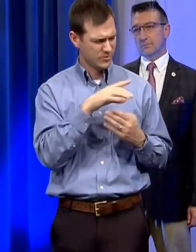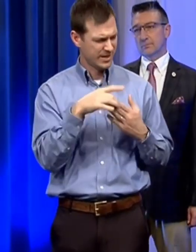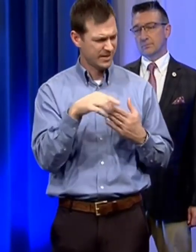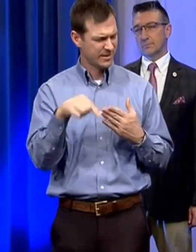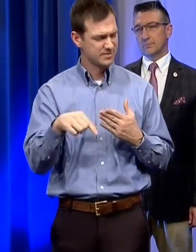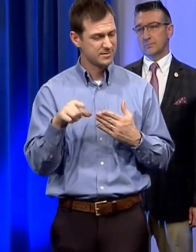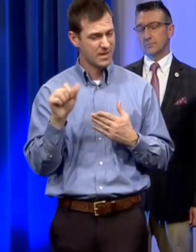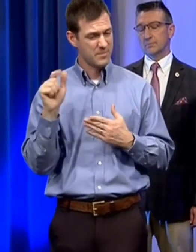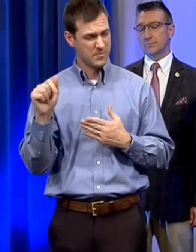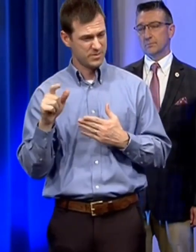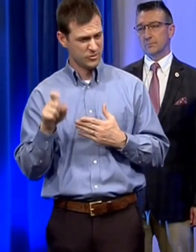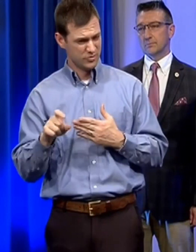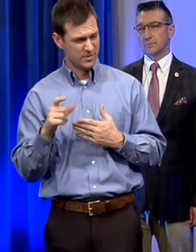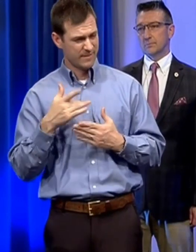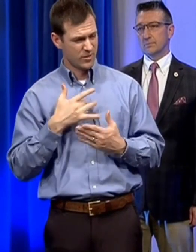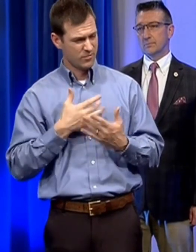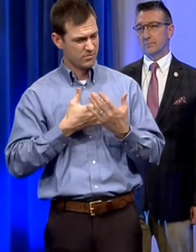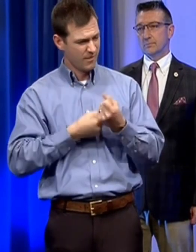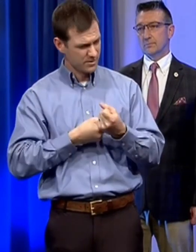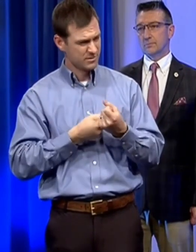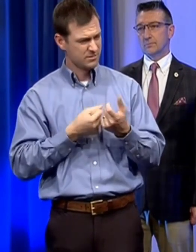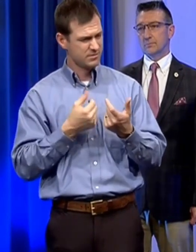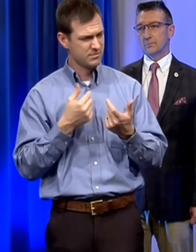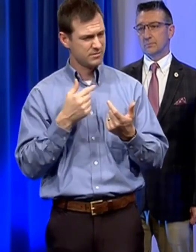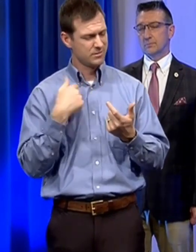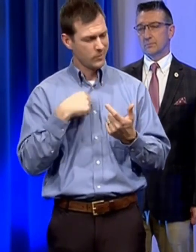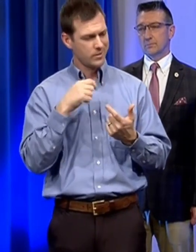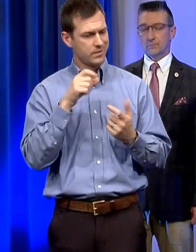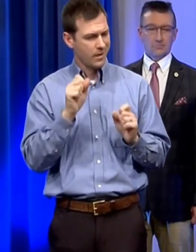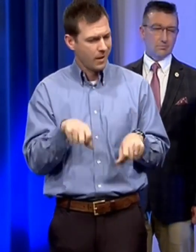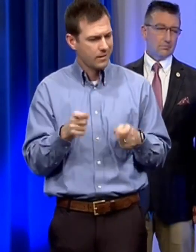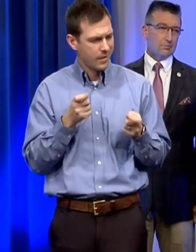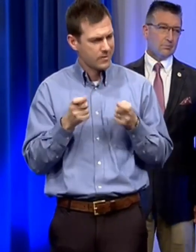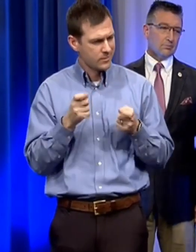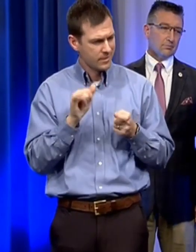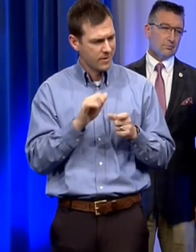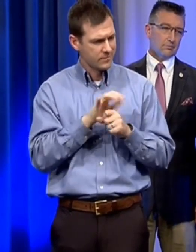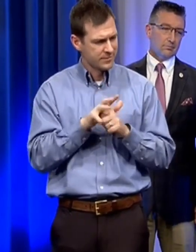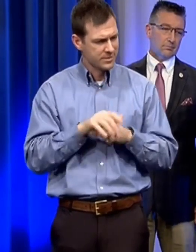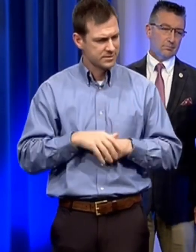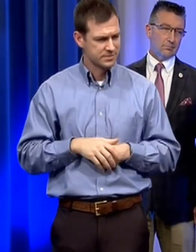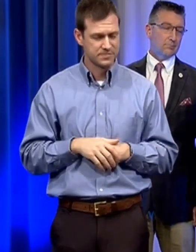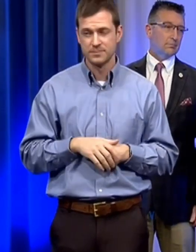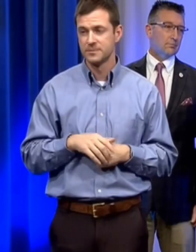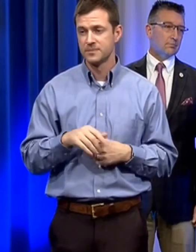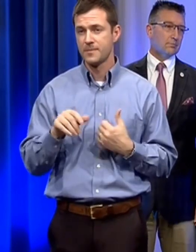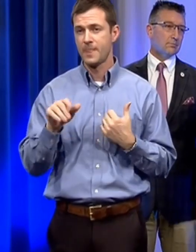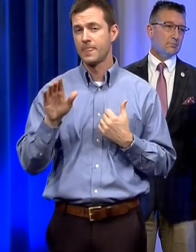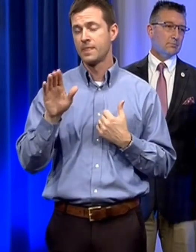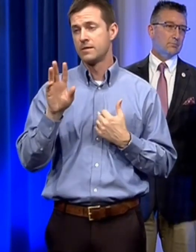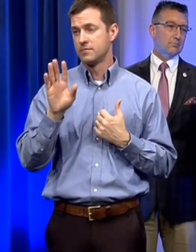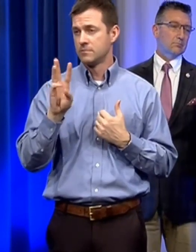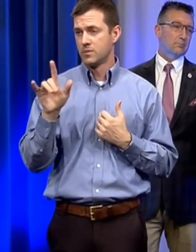but how confident should the people of alabama be and that the state has a handle on coronavirus well the people of alabama can